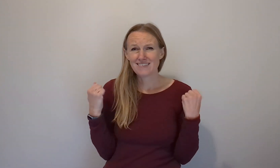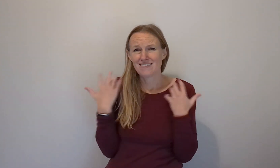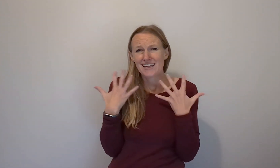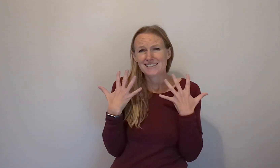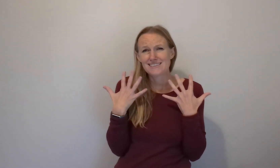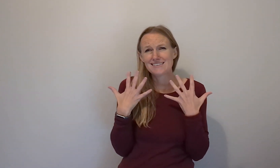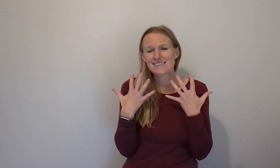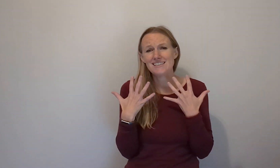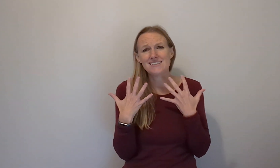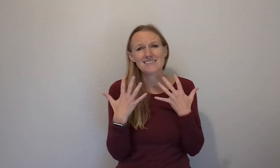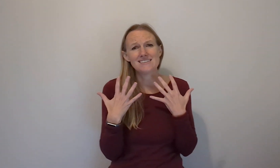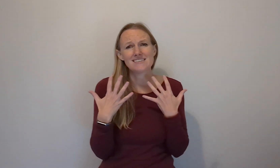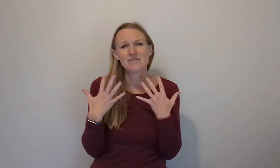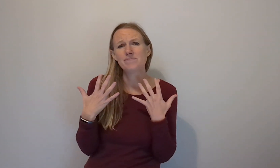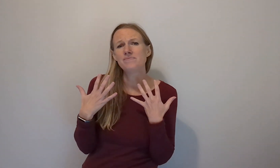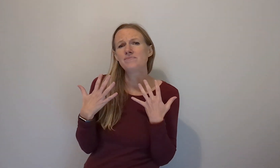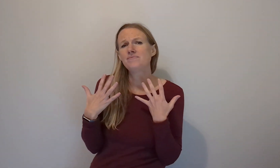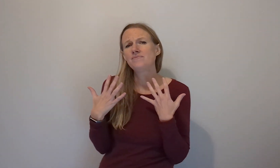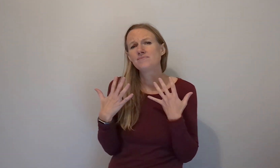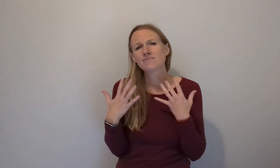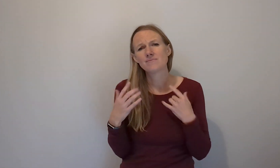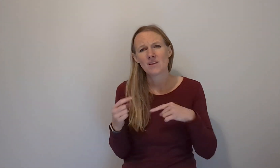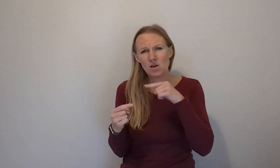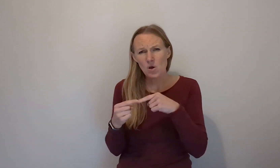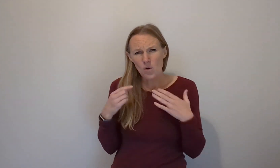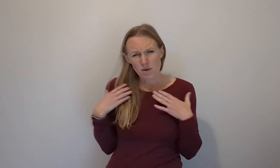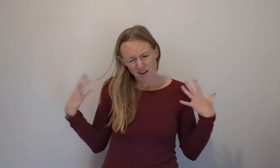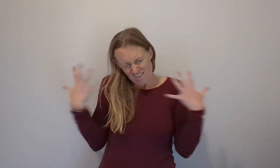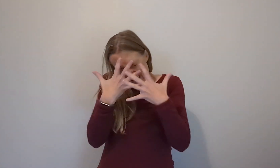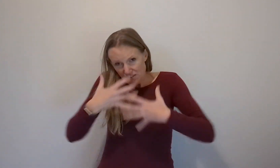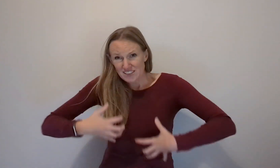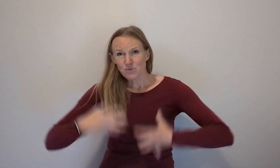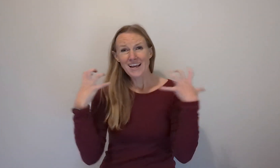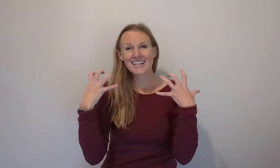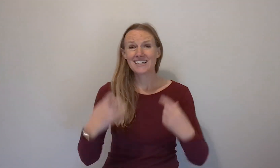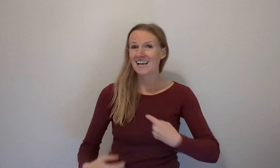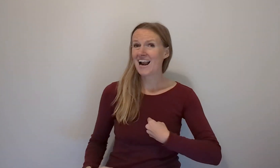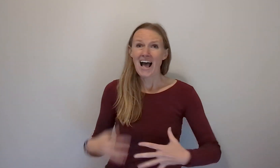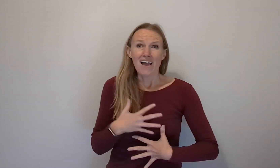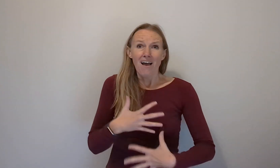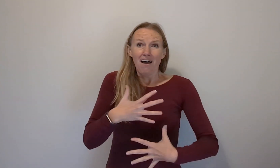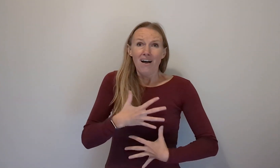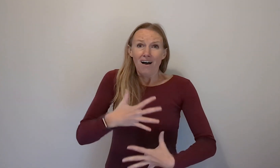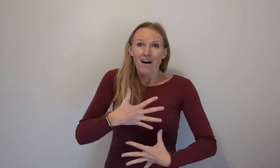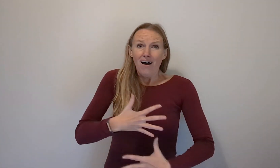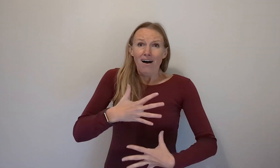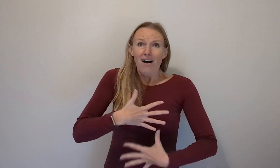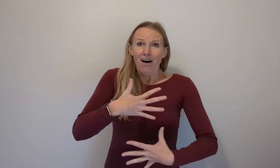of the road